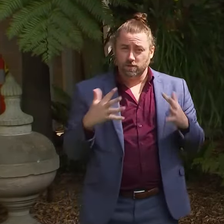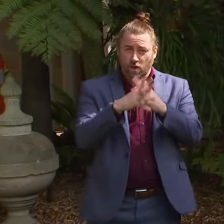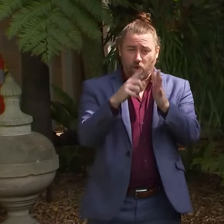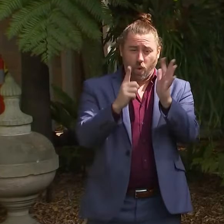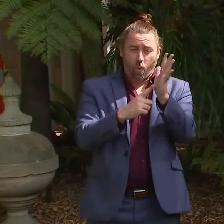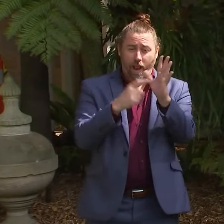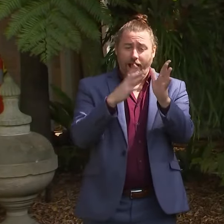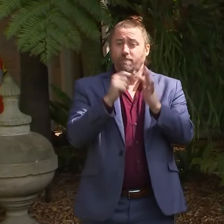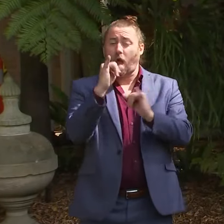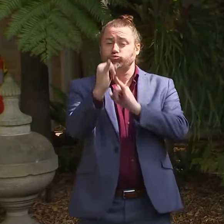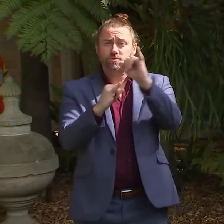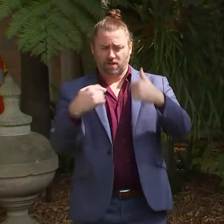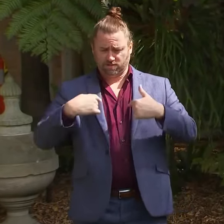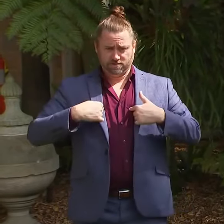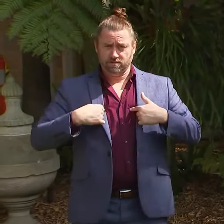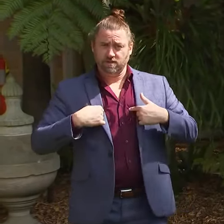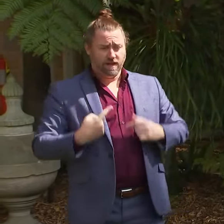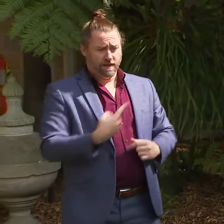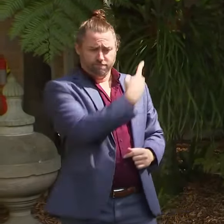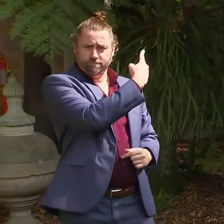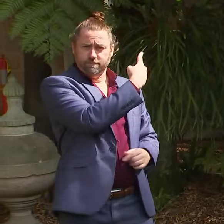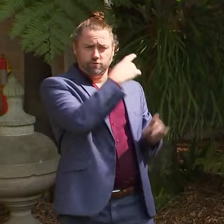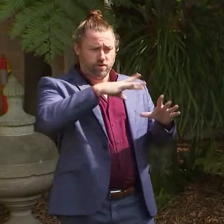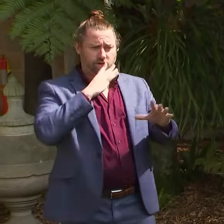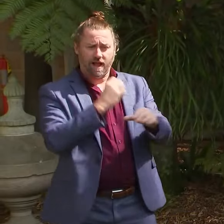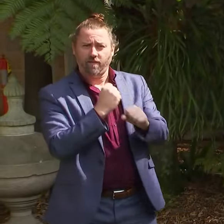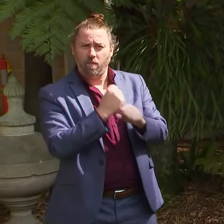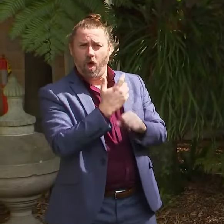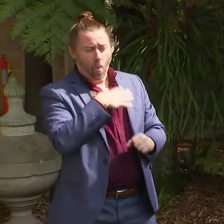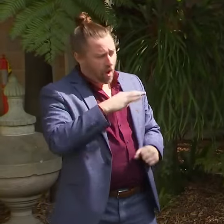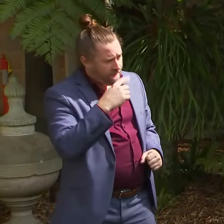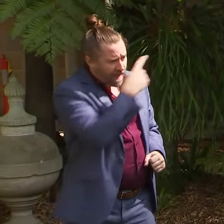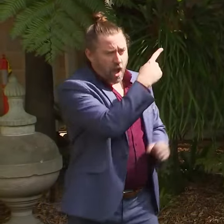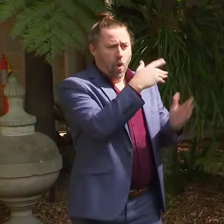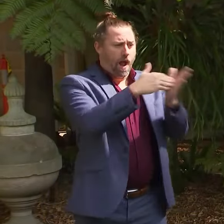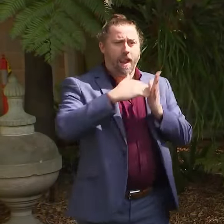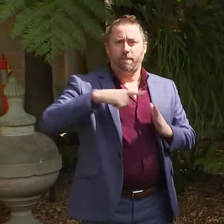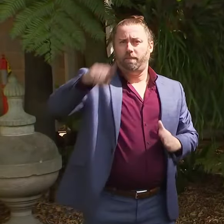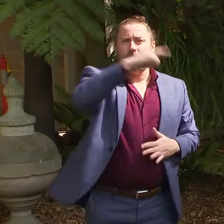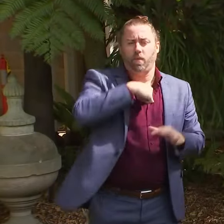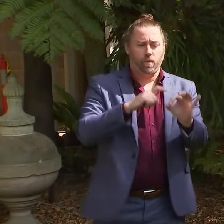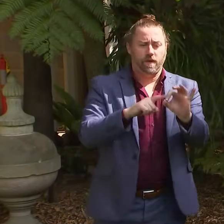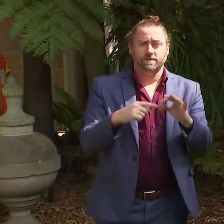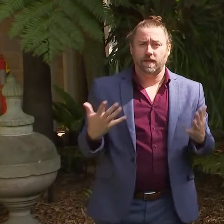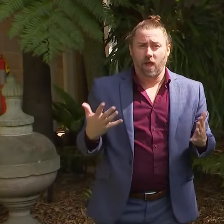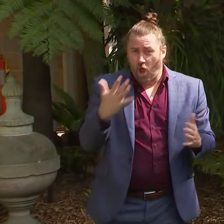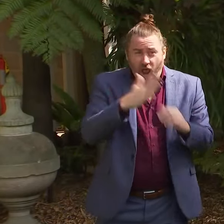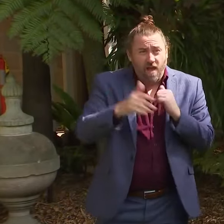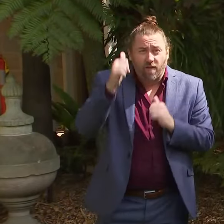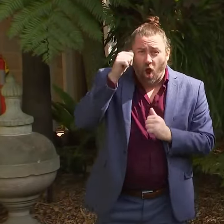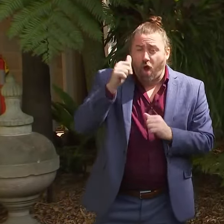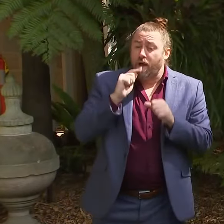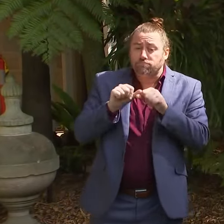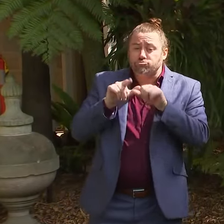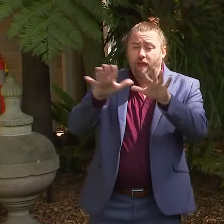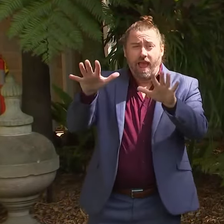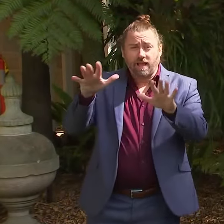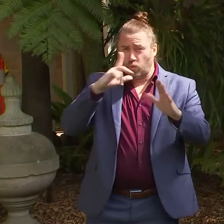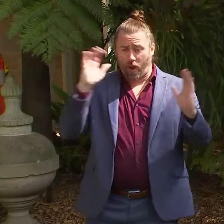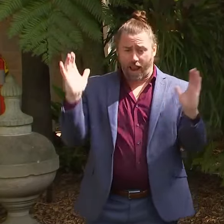focused on Scott Morrison and why they did not step up and help Queenslanders. We could have avoided the outbreaks in hotel quarantine,